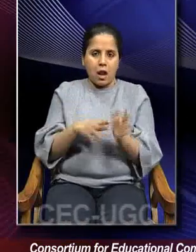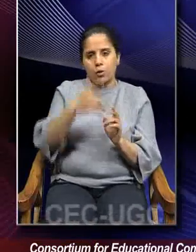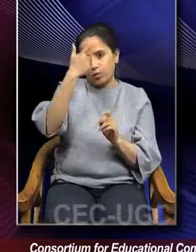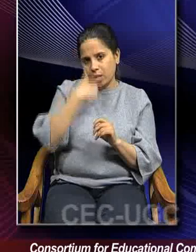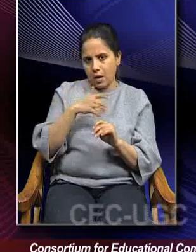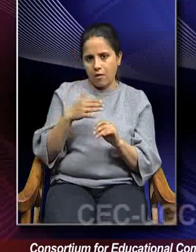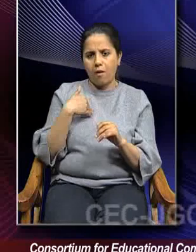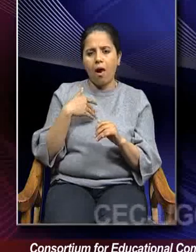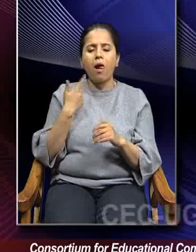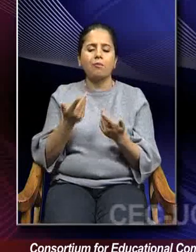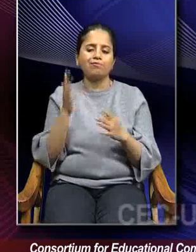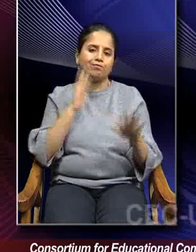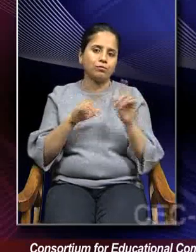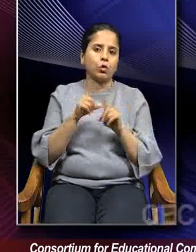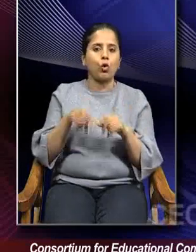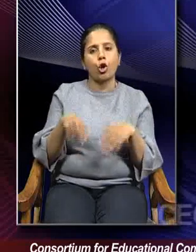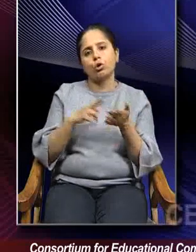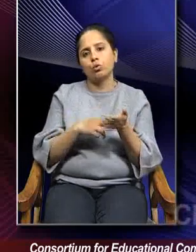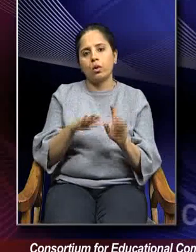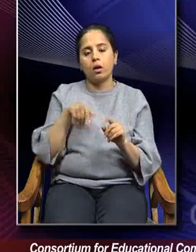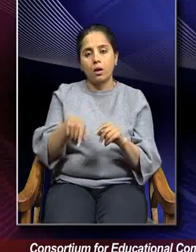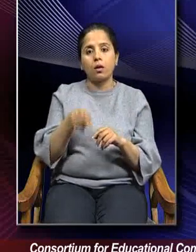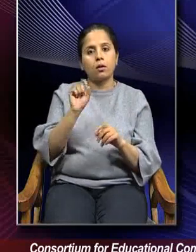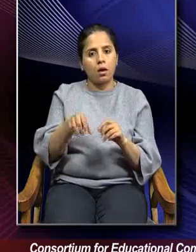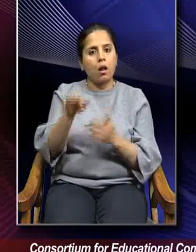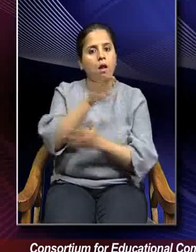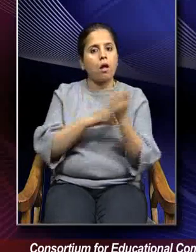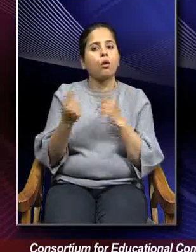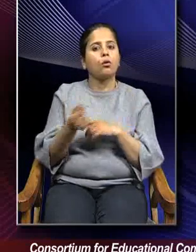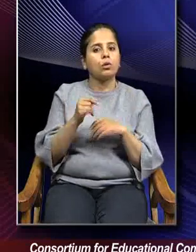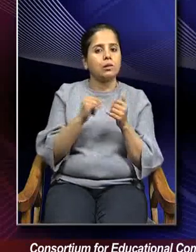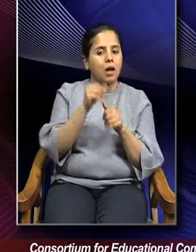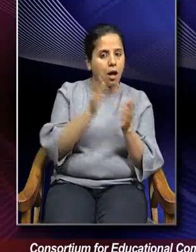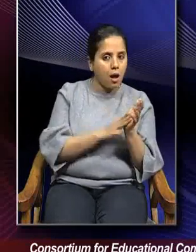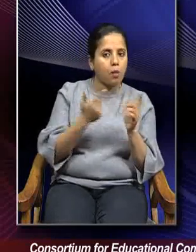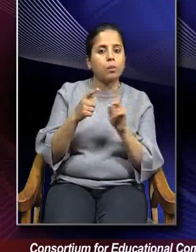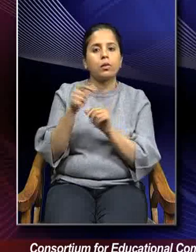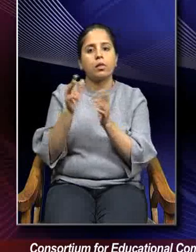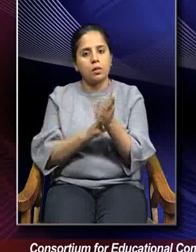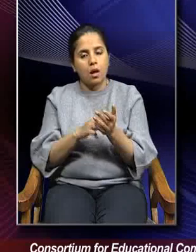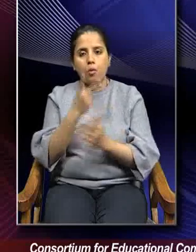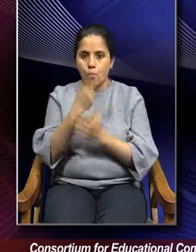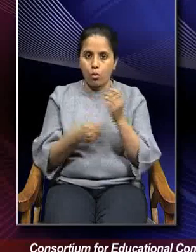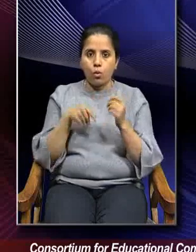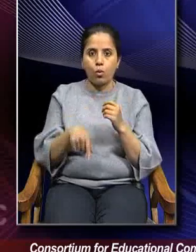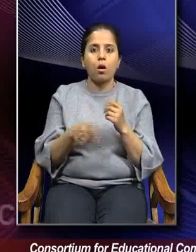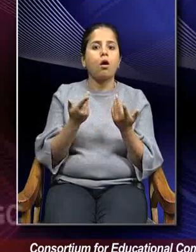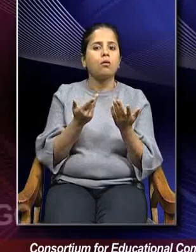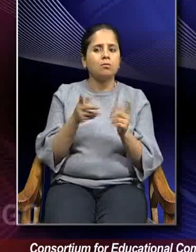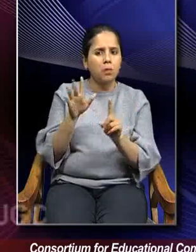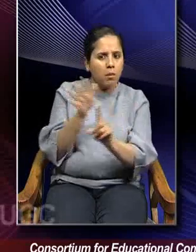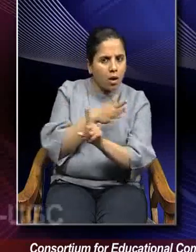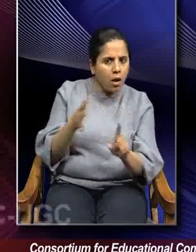you are acting in an obvious manner, you can use a combination of Sam and Dama that is persuasion and incentive.